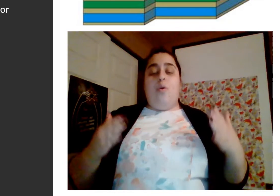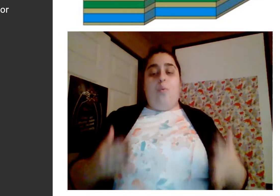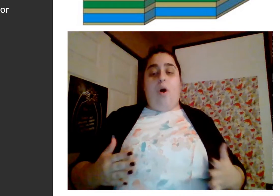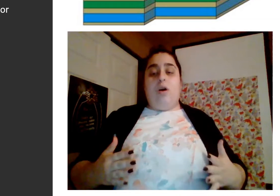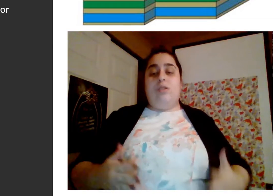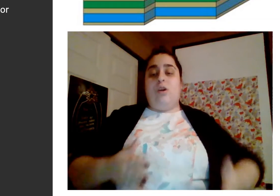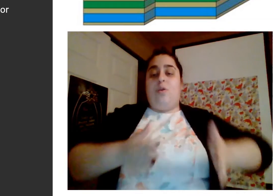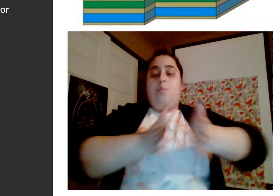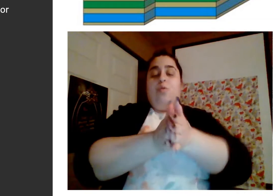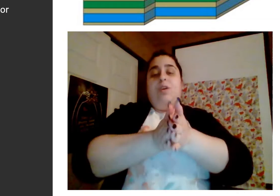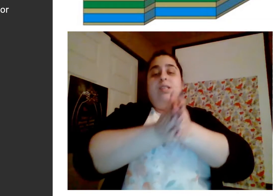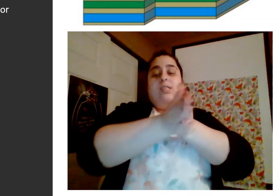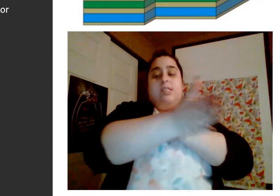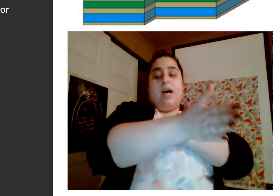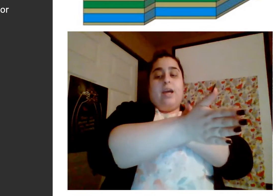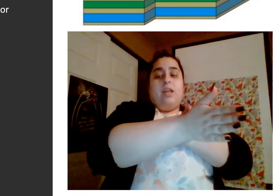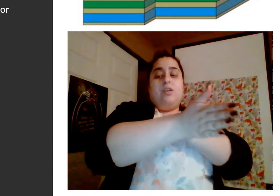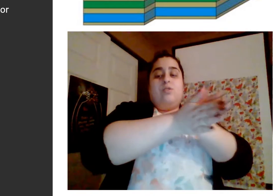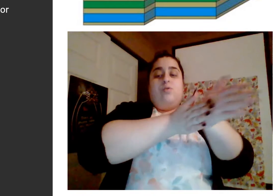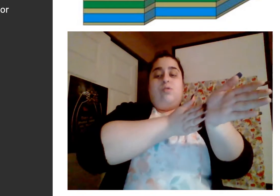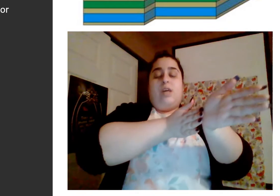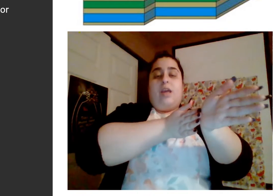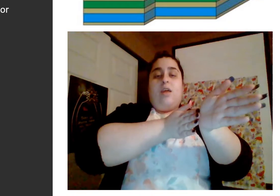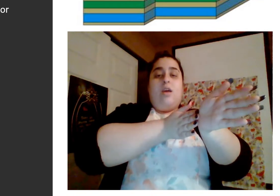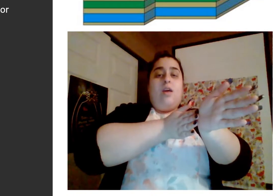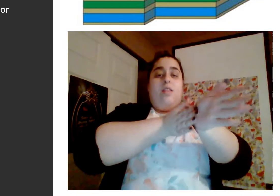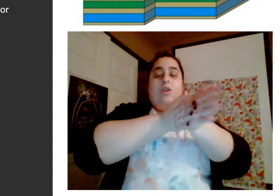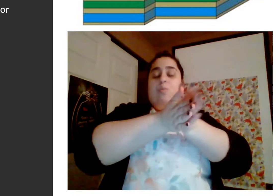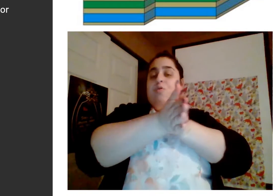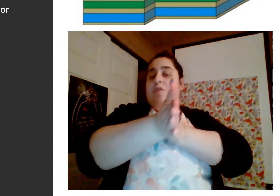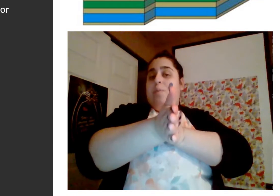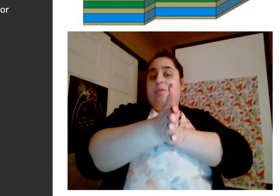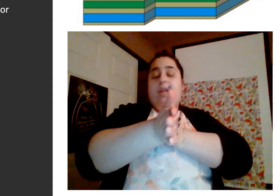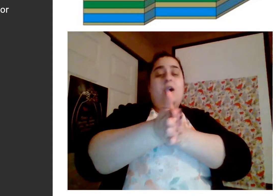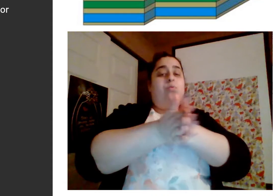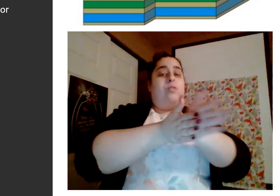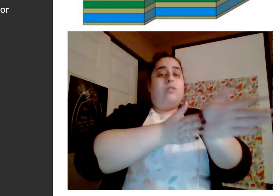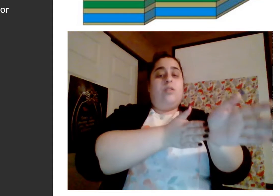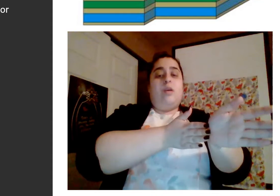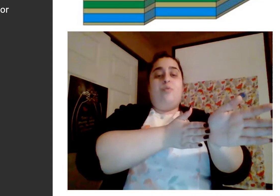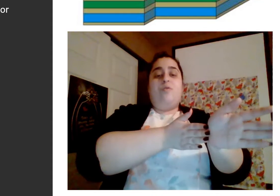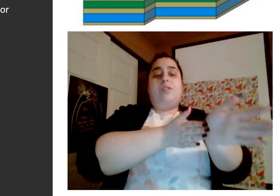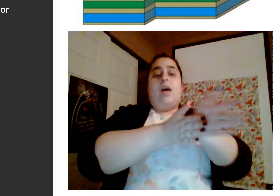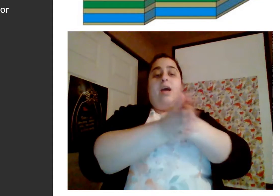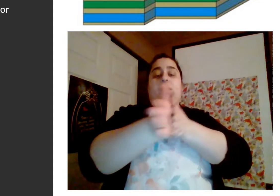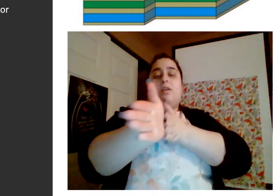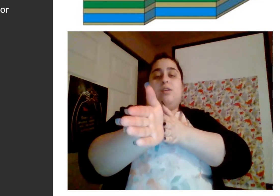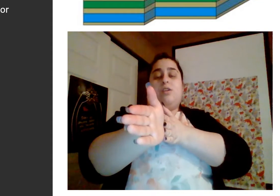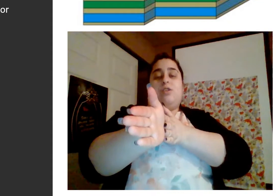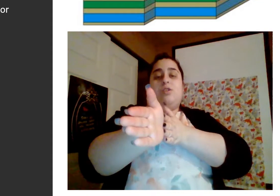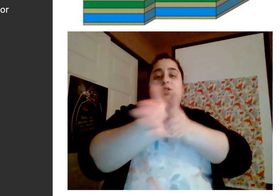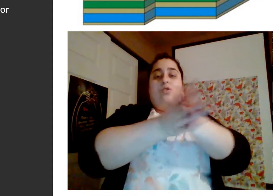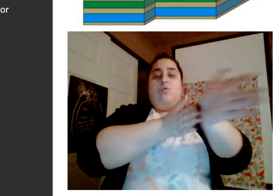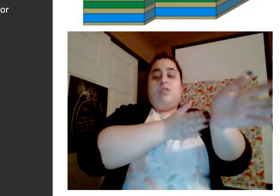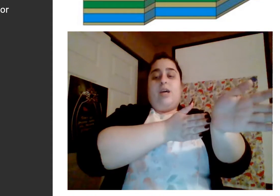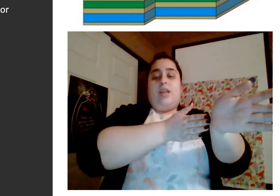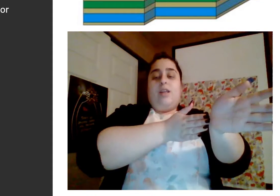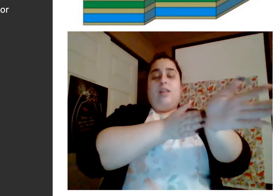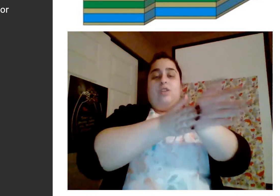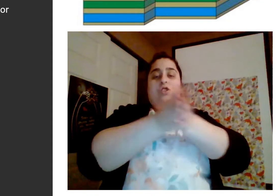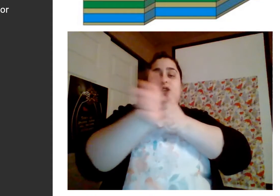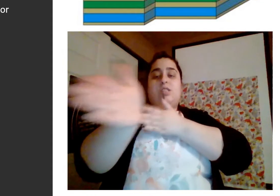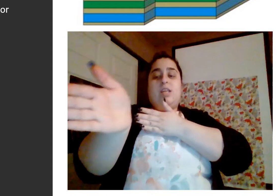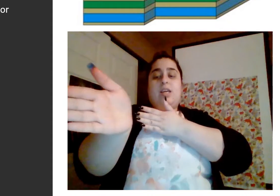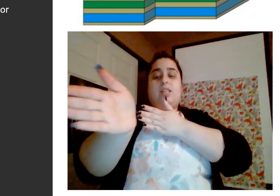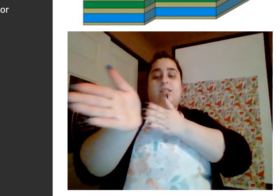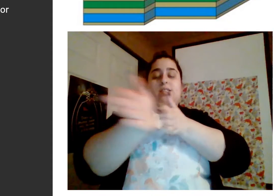walls that are moving side to side. They don't move up or down. They move side to side.